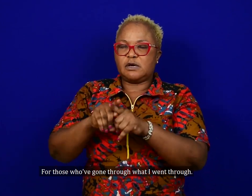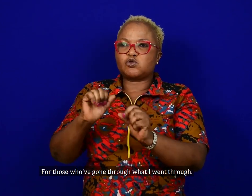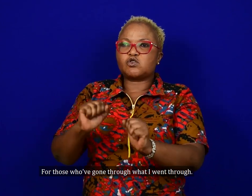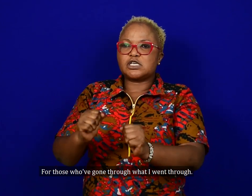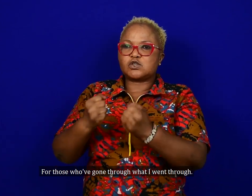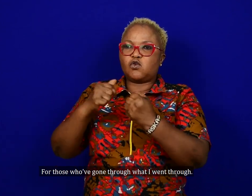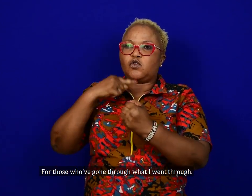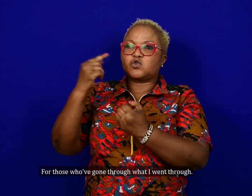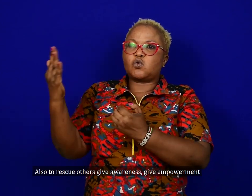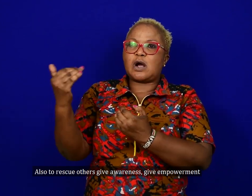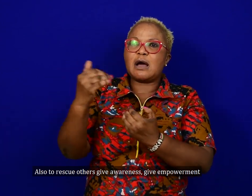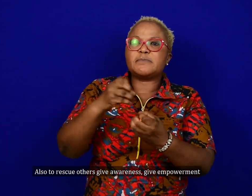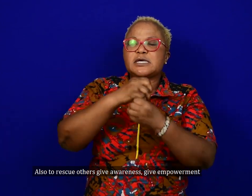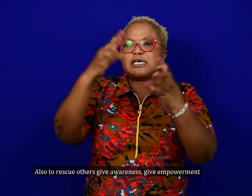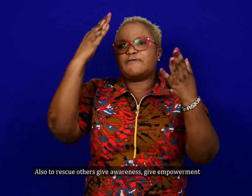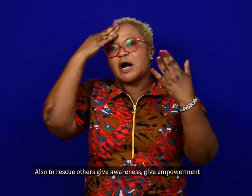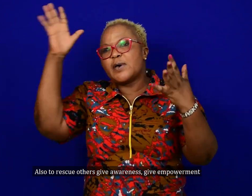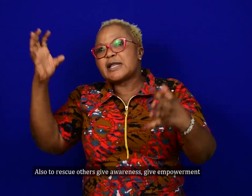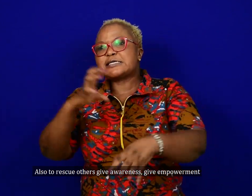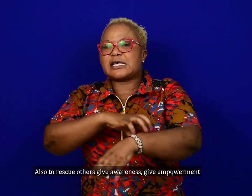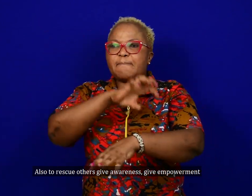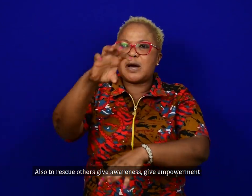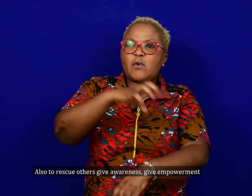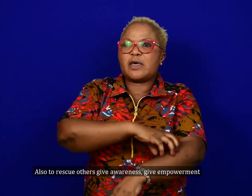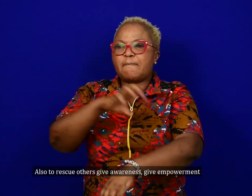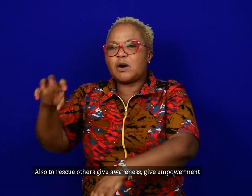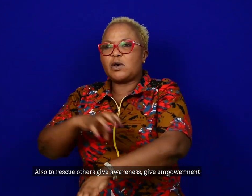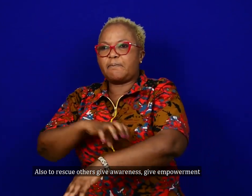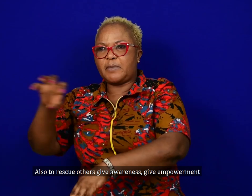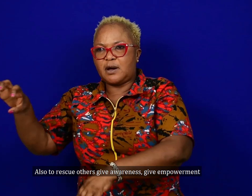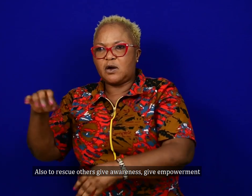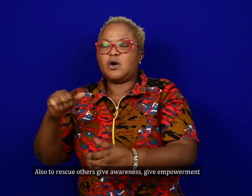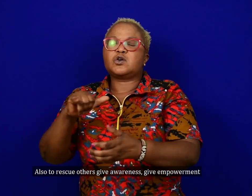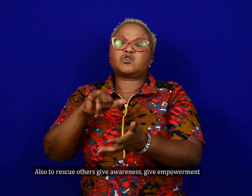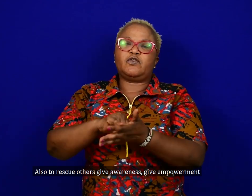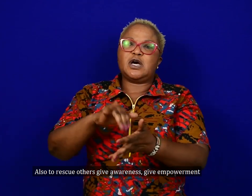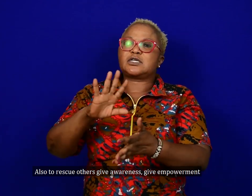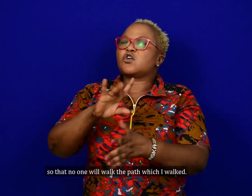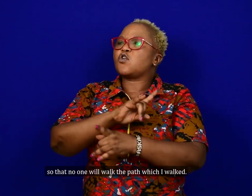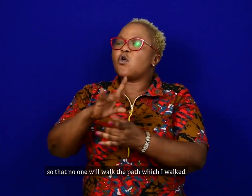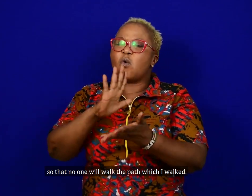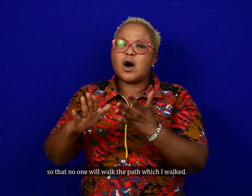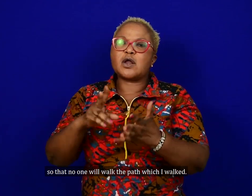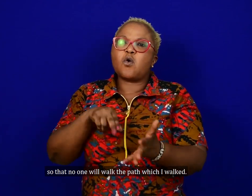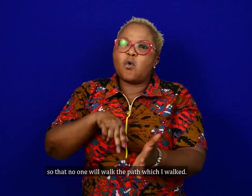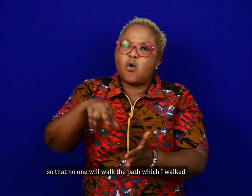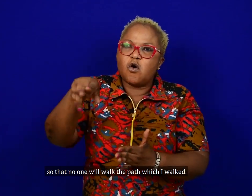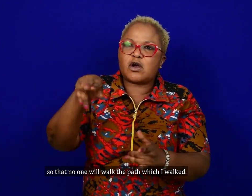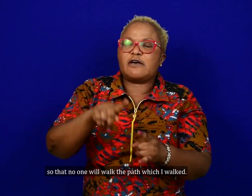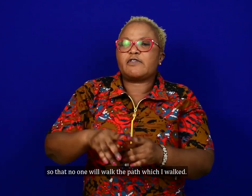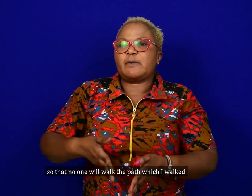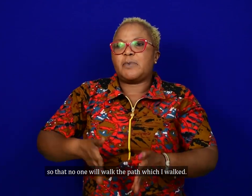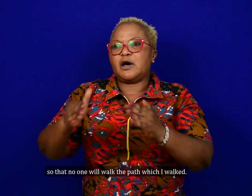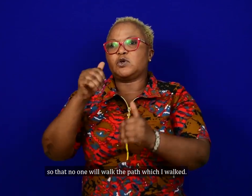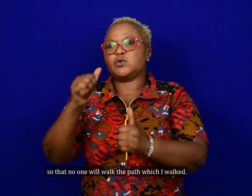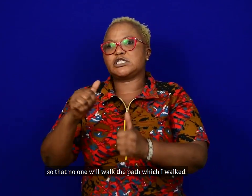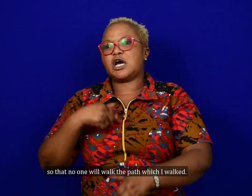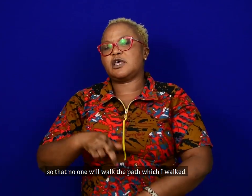I went through. Also to rescue others, give awareness, give empowerment, so that no one will walk the path which I